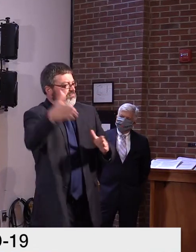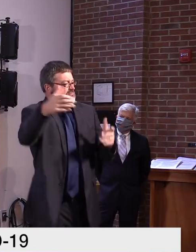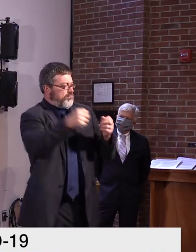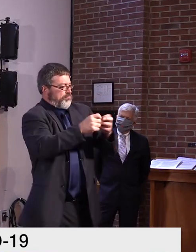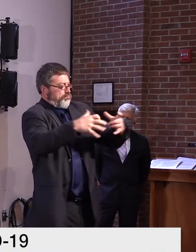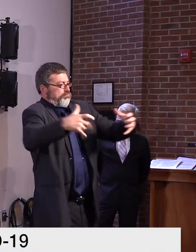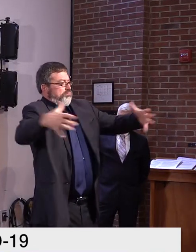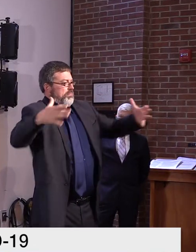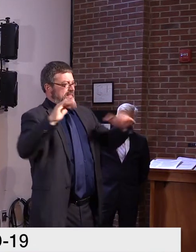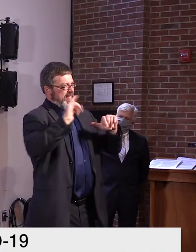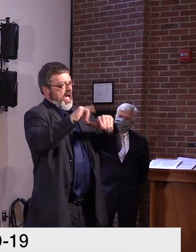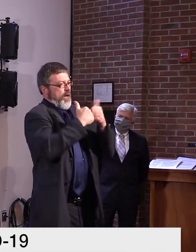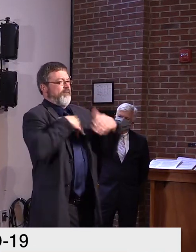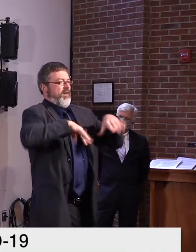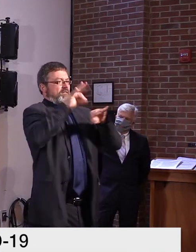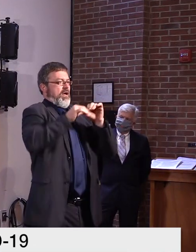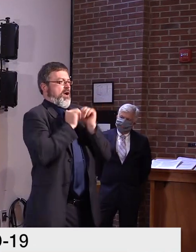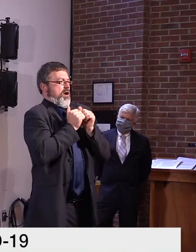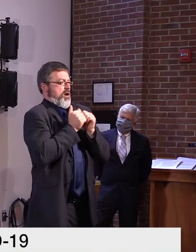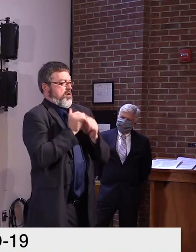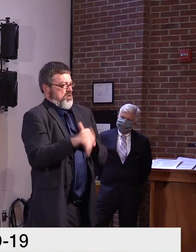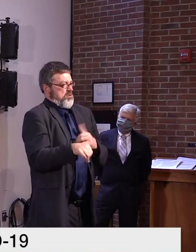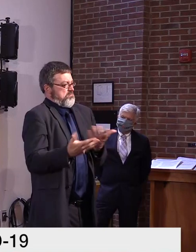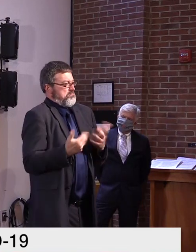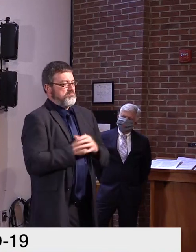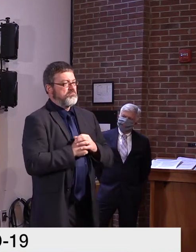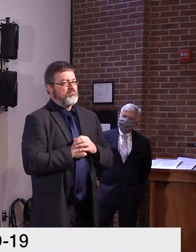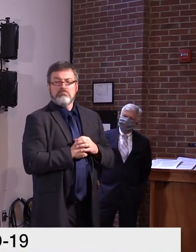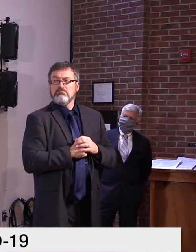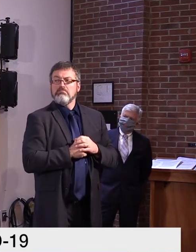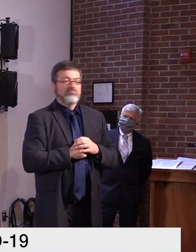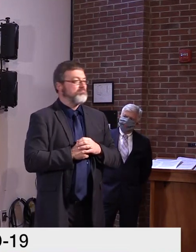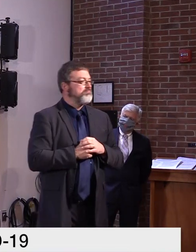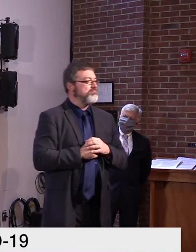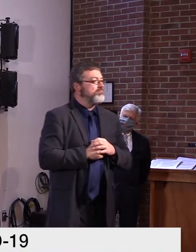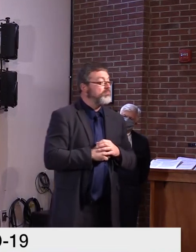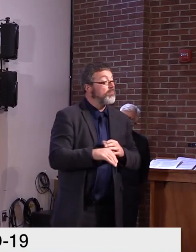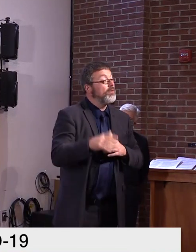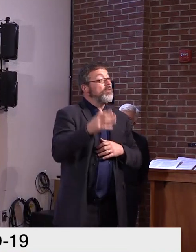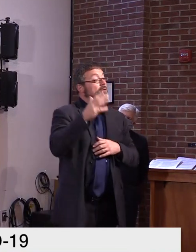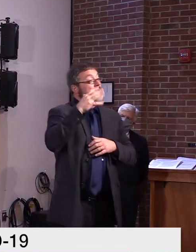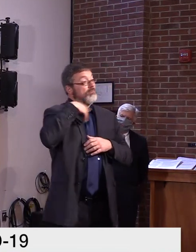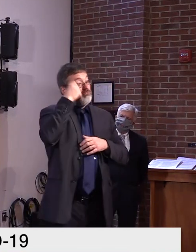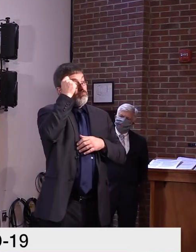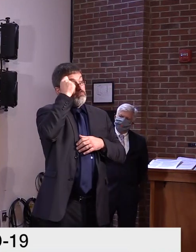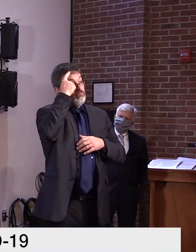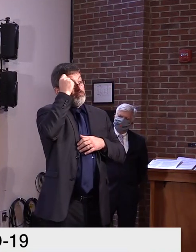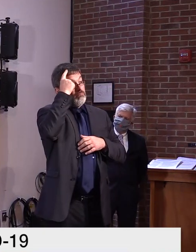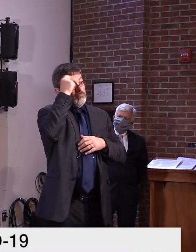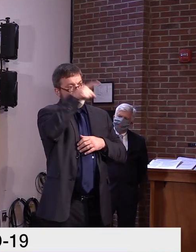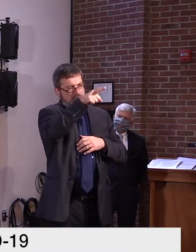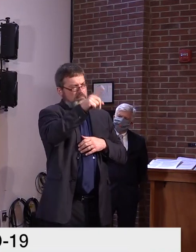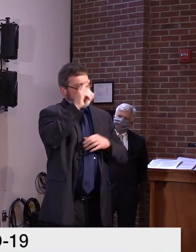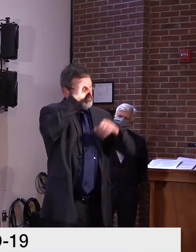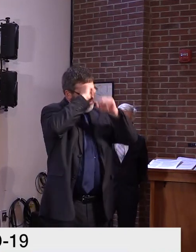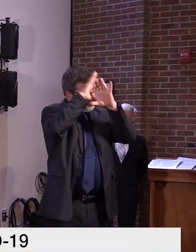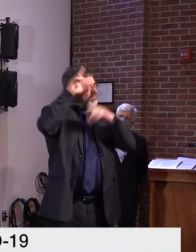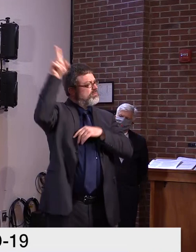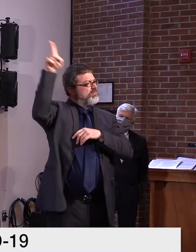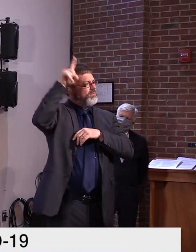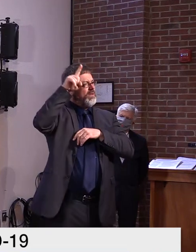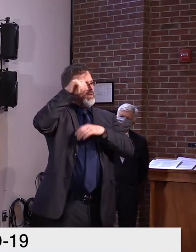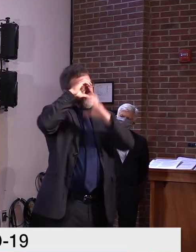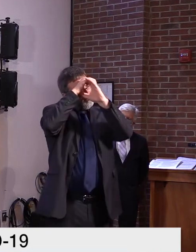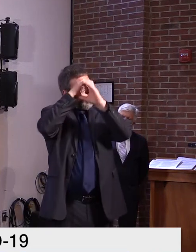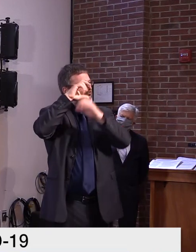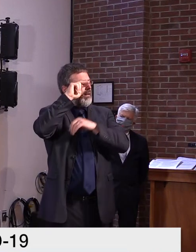though this seems unusual with the number of cases in Orleans County, it's not unusual for us from time to time